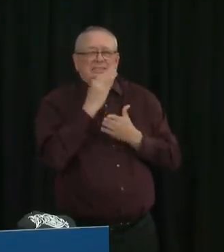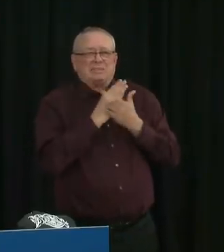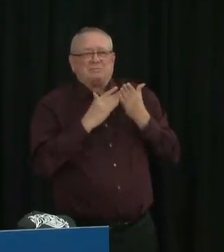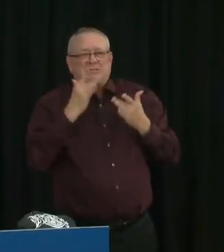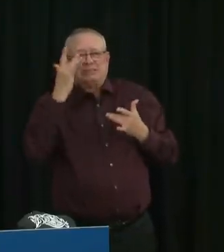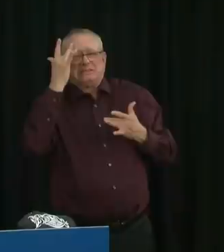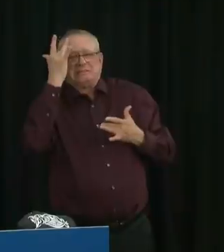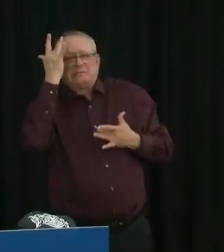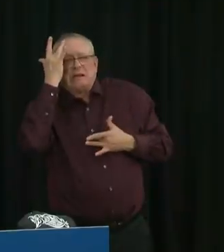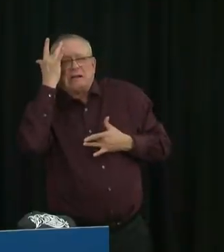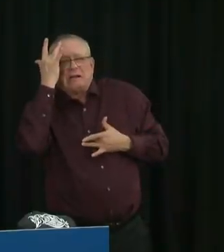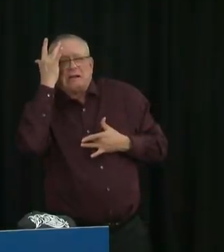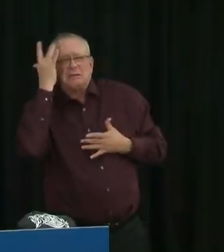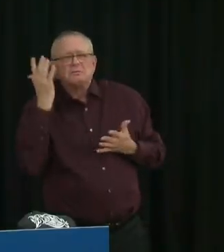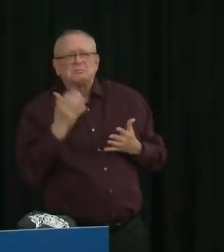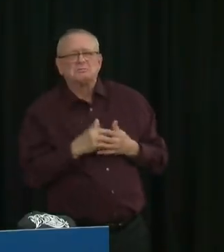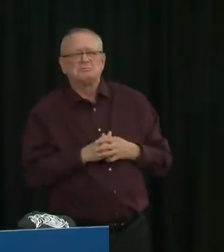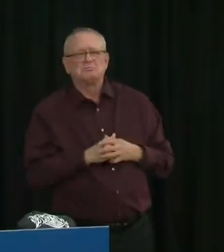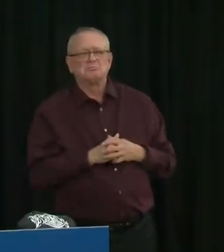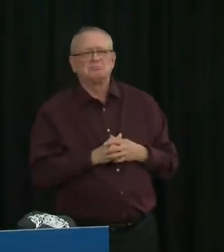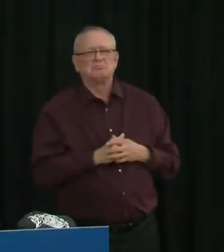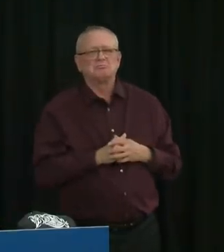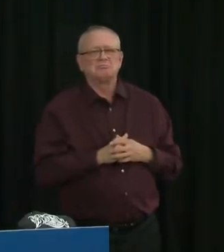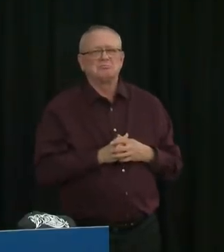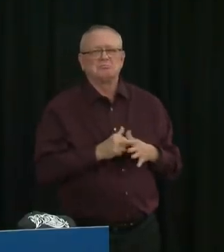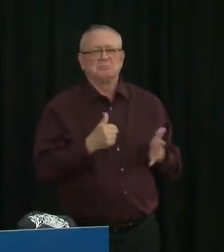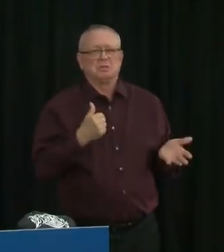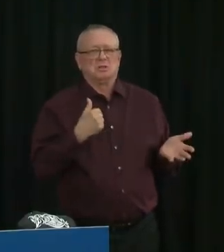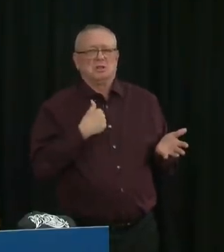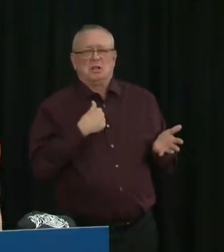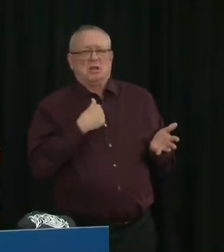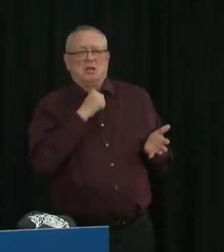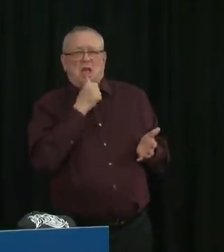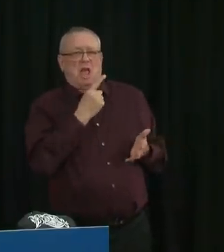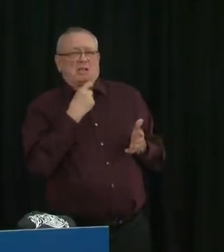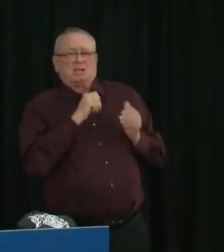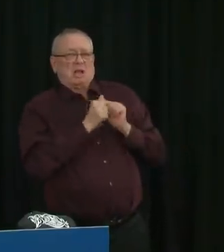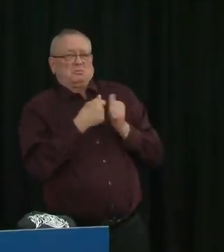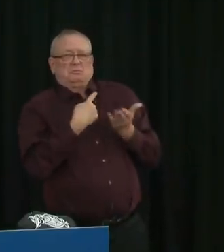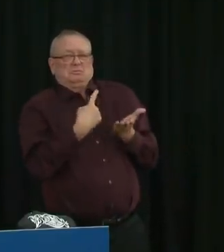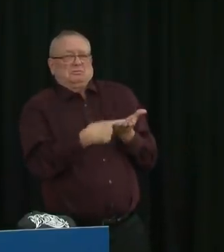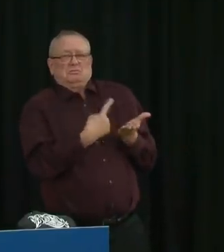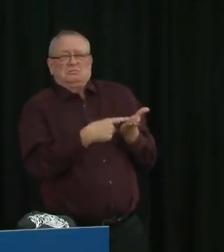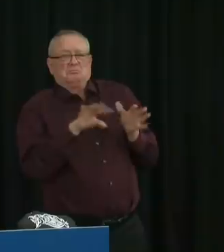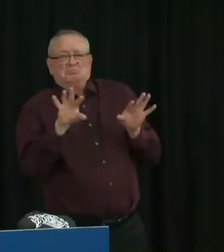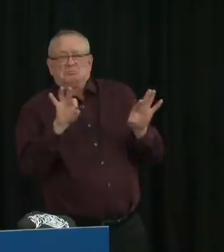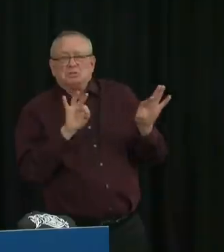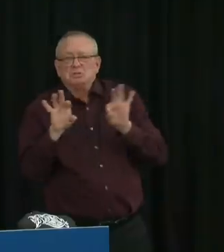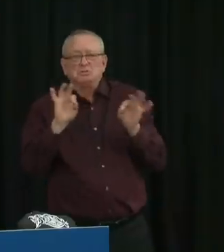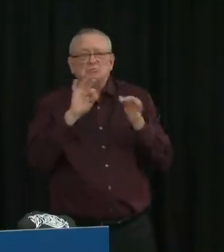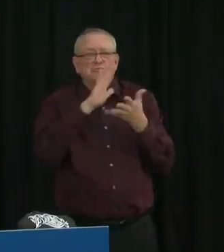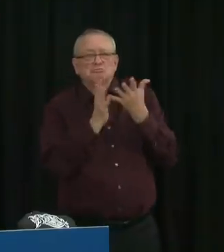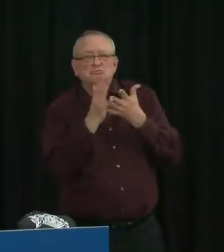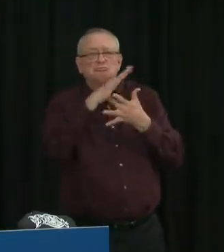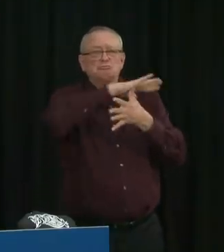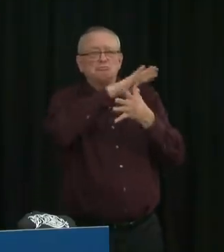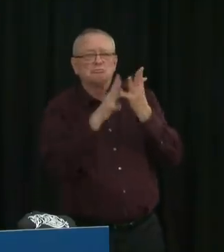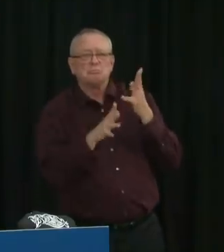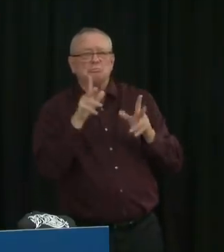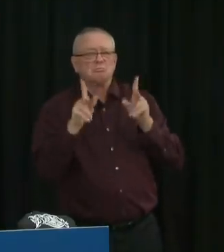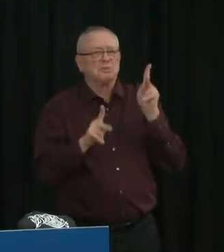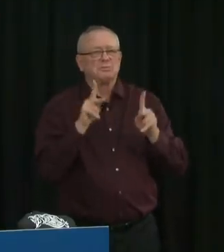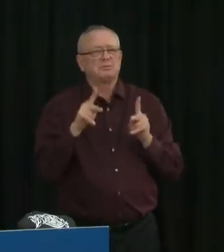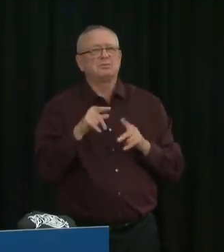not asked to designate who was on the list. This was a Cabinet decision with those criteria of who would qualify, and it's a group of government